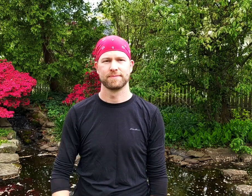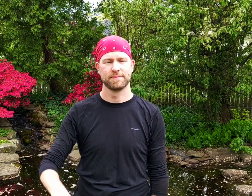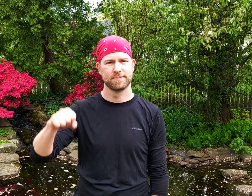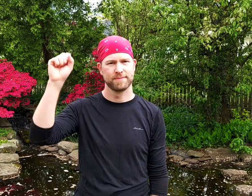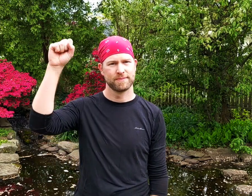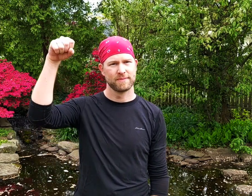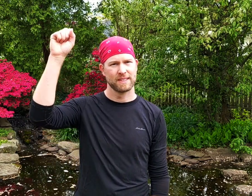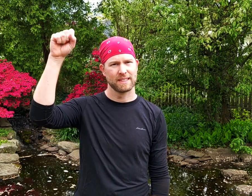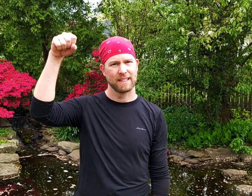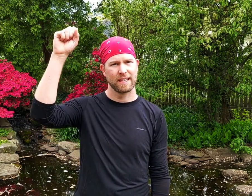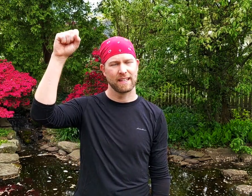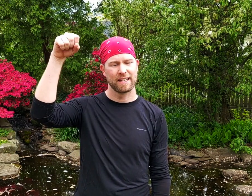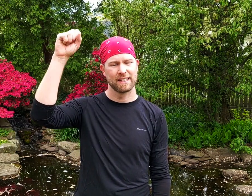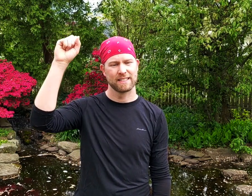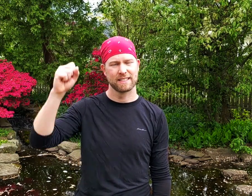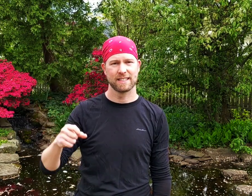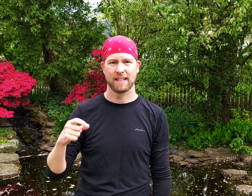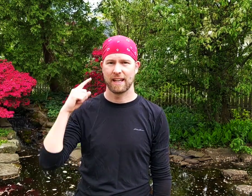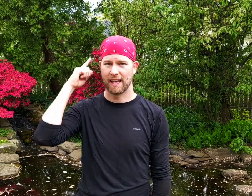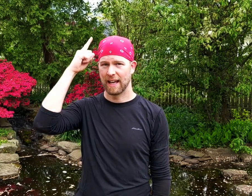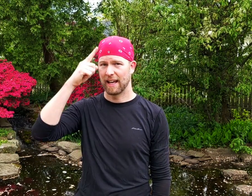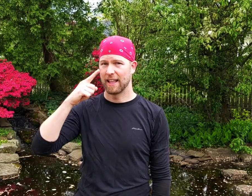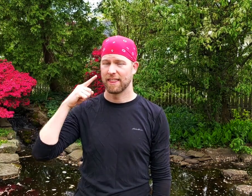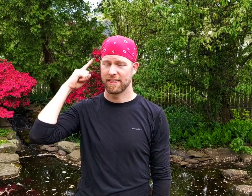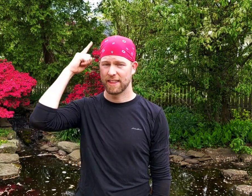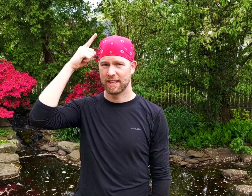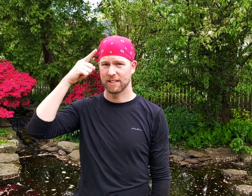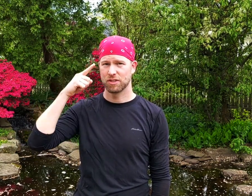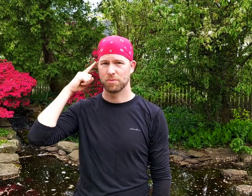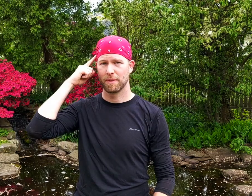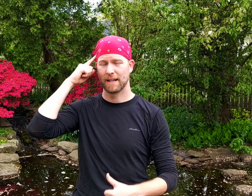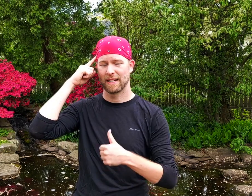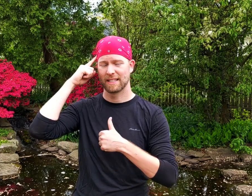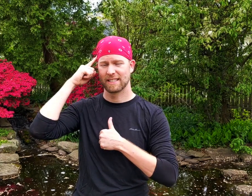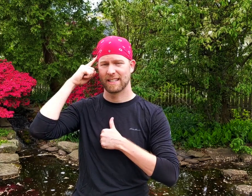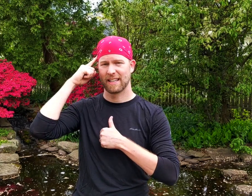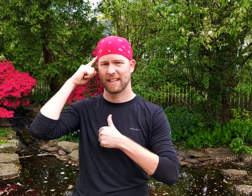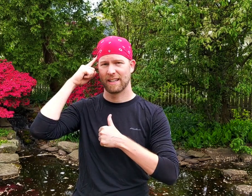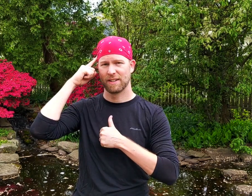Yes, I think to myself,